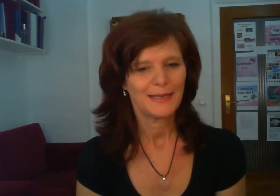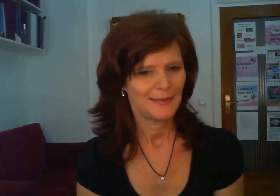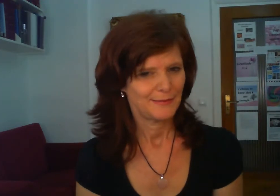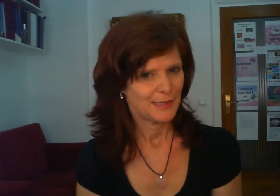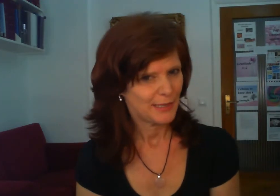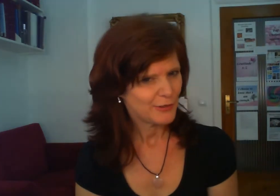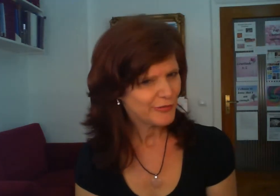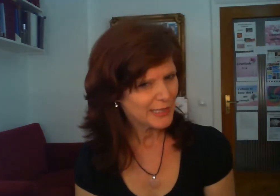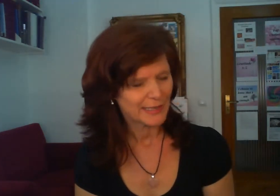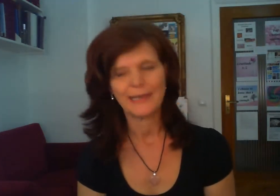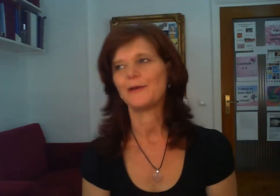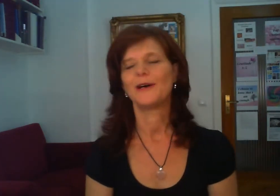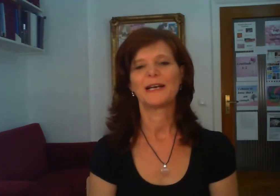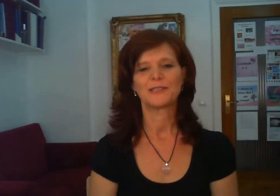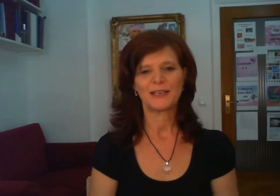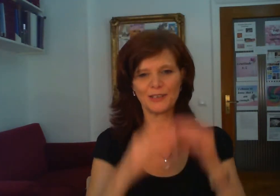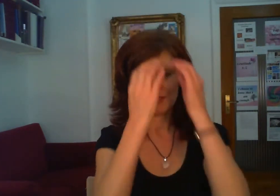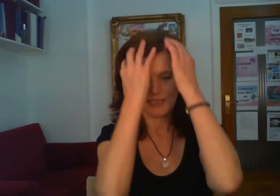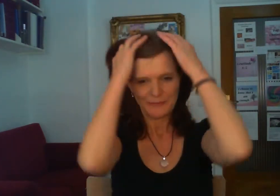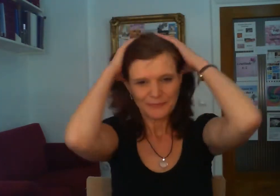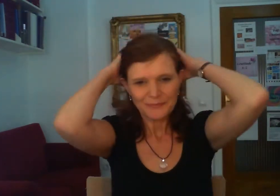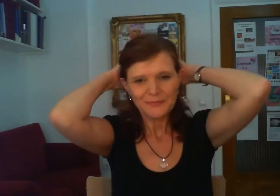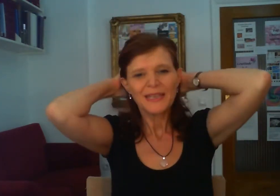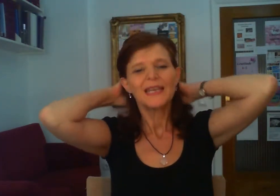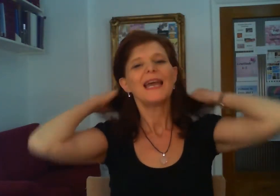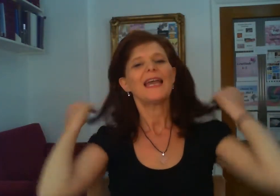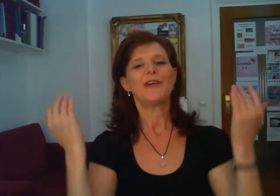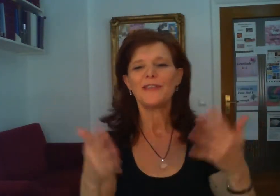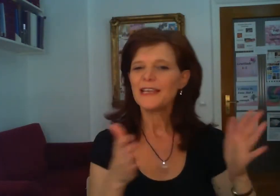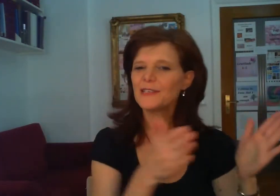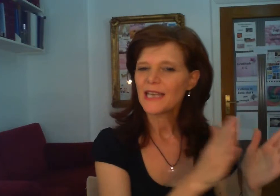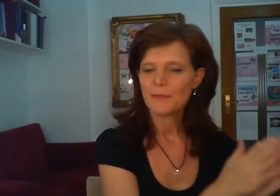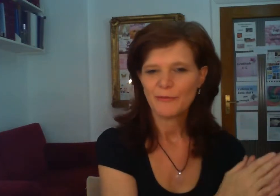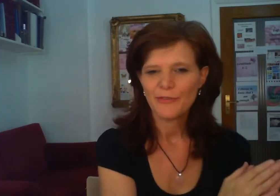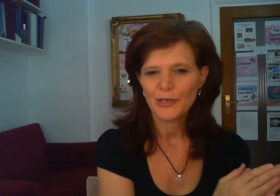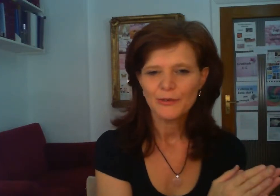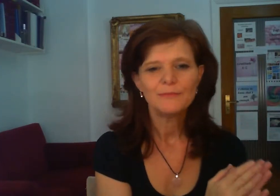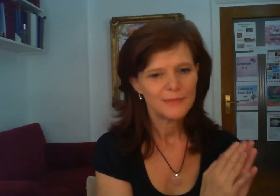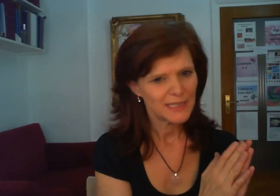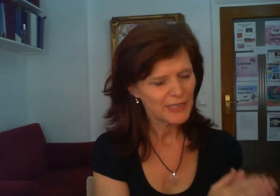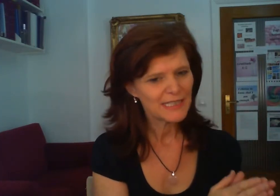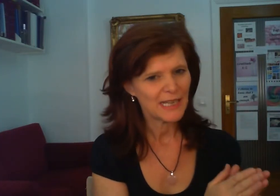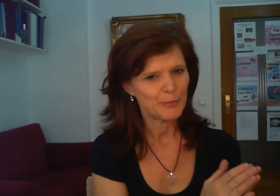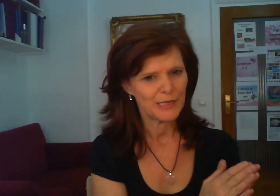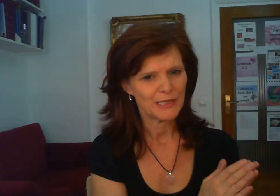see how you're feeling now about technology if anything else came up for you definitely tap on it